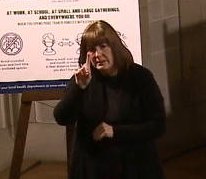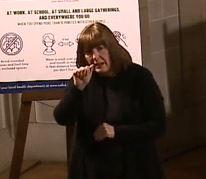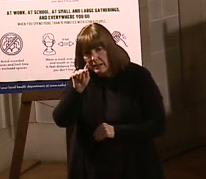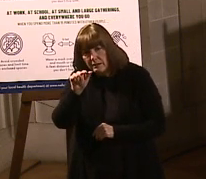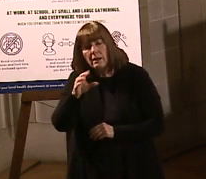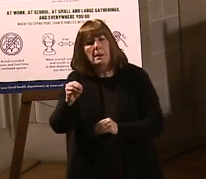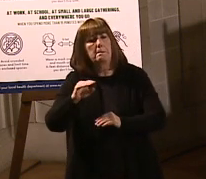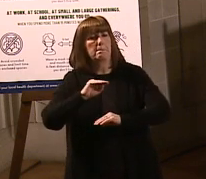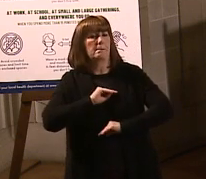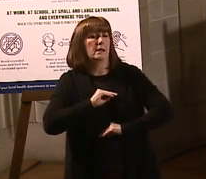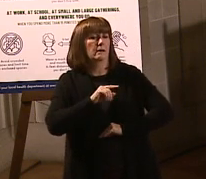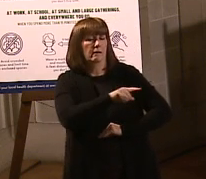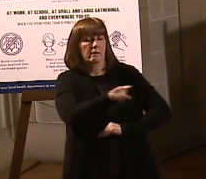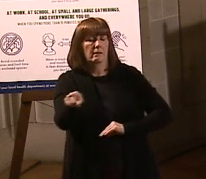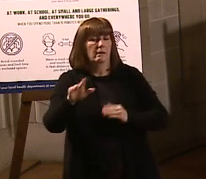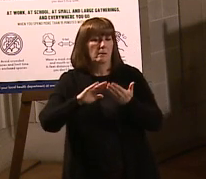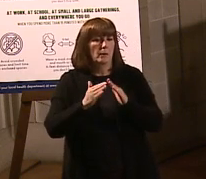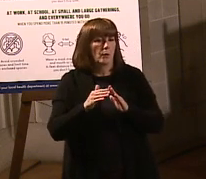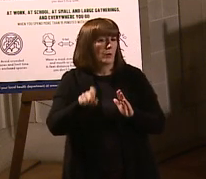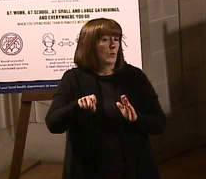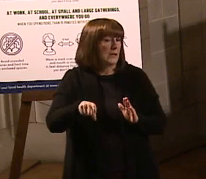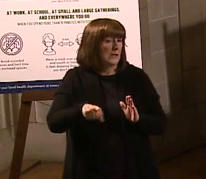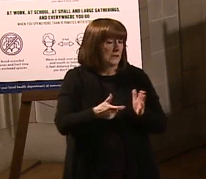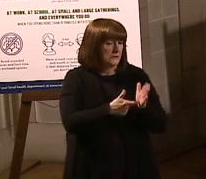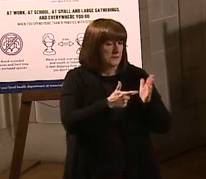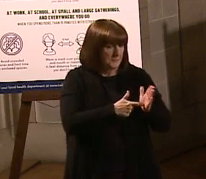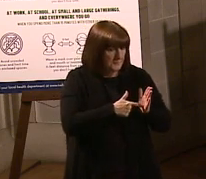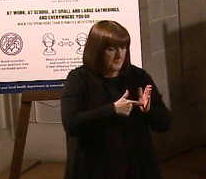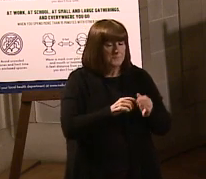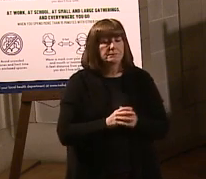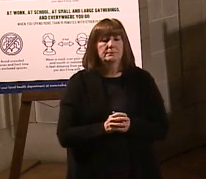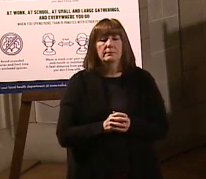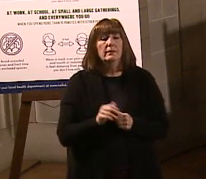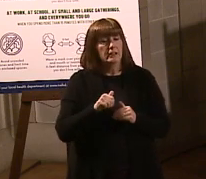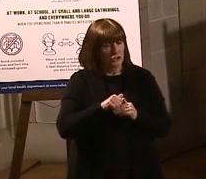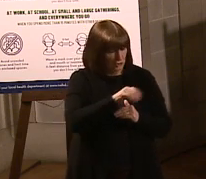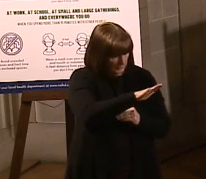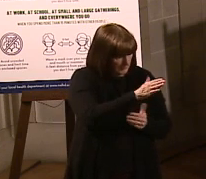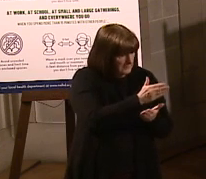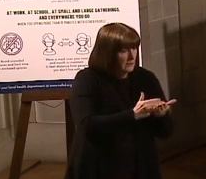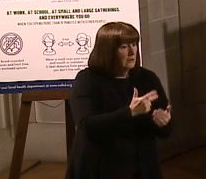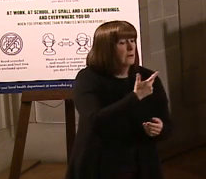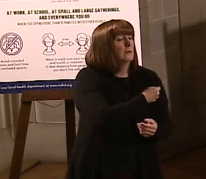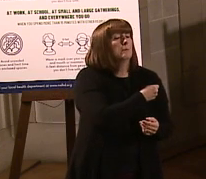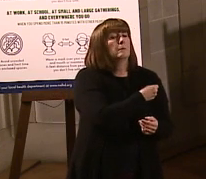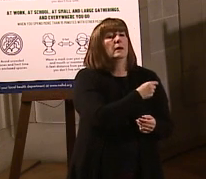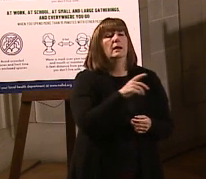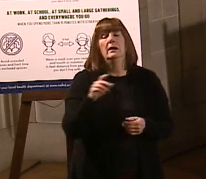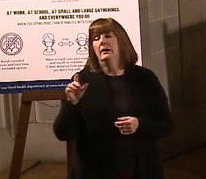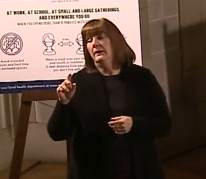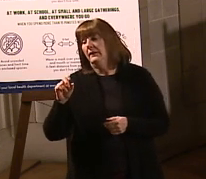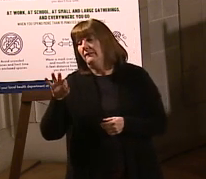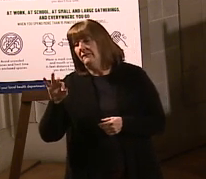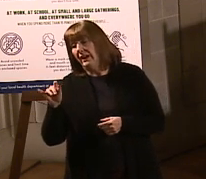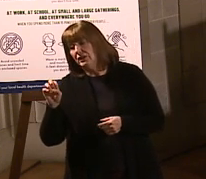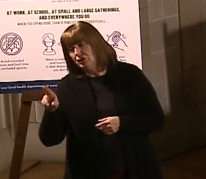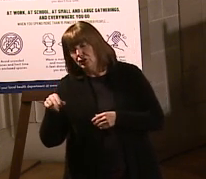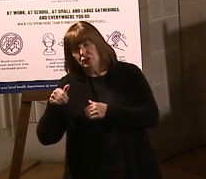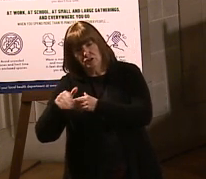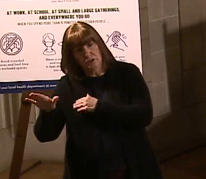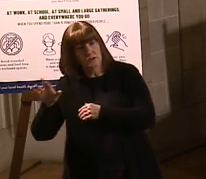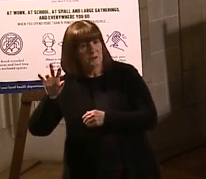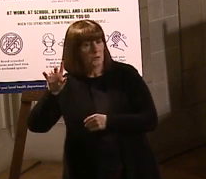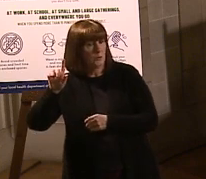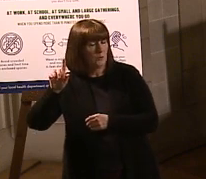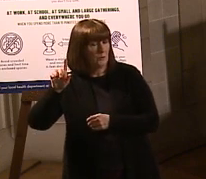The Moderna vaccine ships in a minimum shipment of 100 doses, while the Pfizer product ships in a minimum of 975